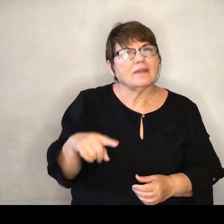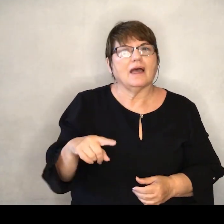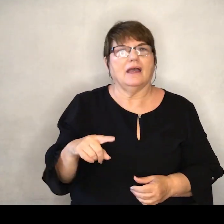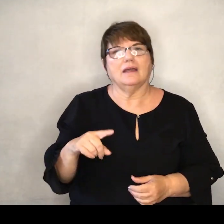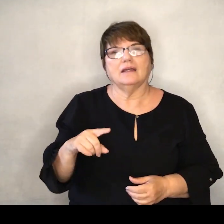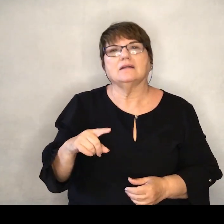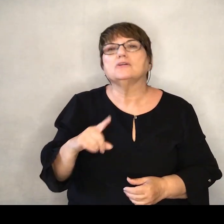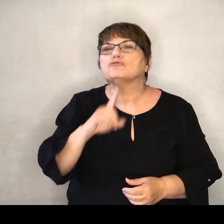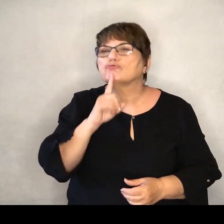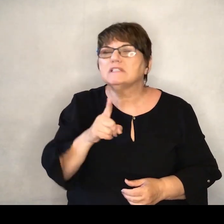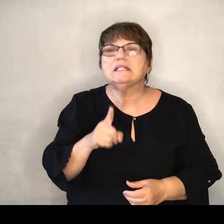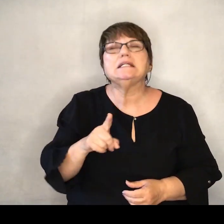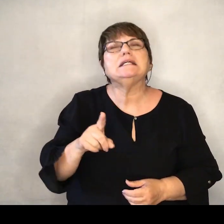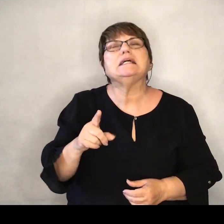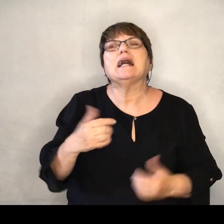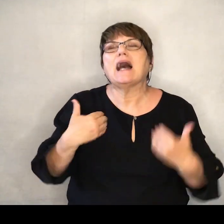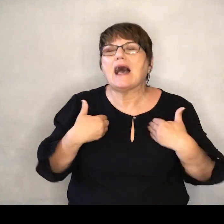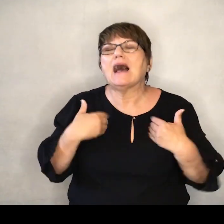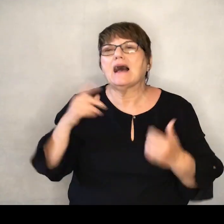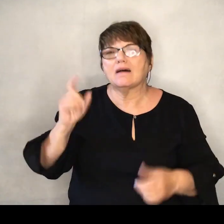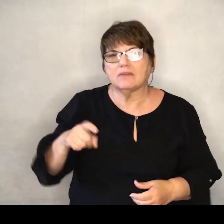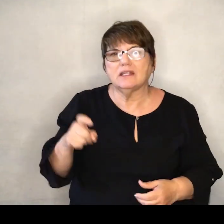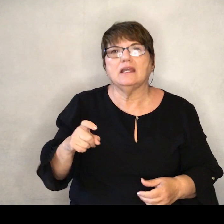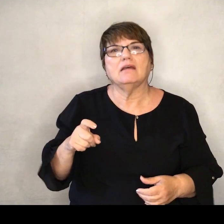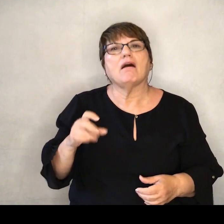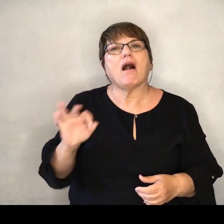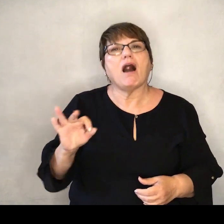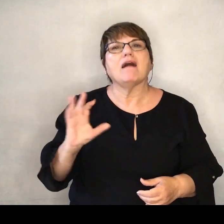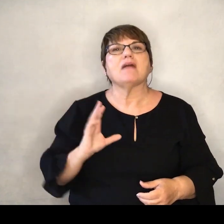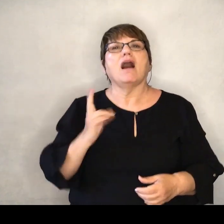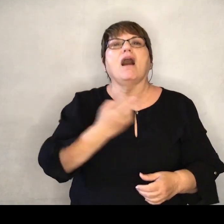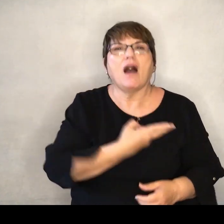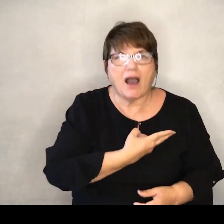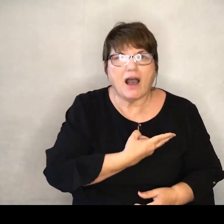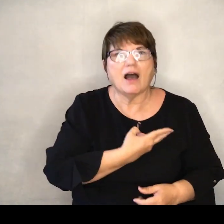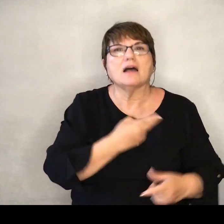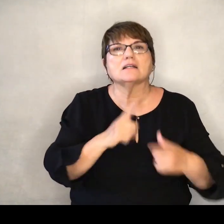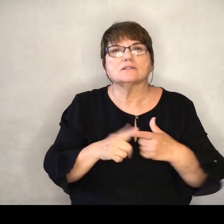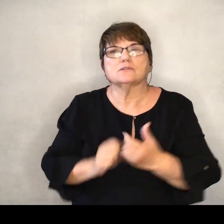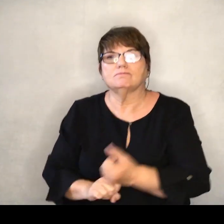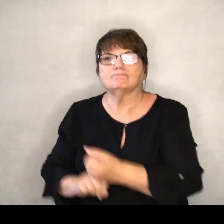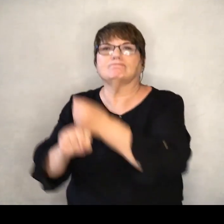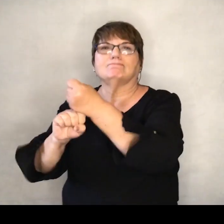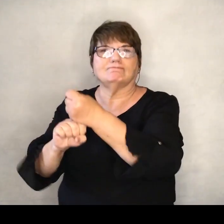desperate need of us to fill in the blanks.